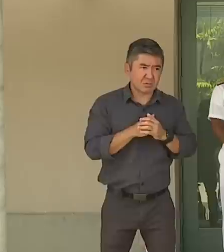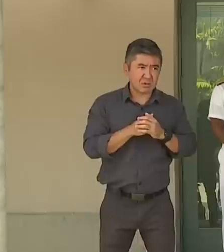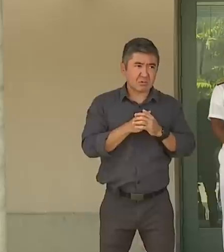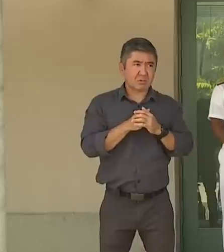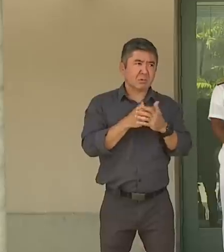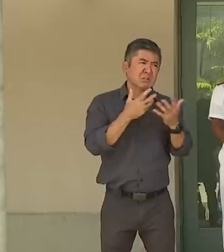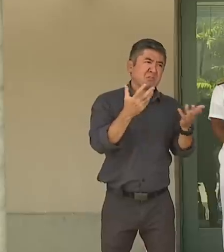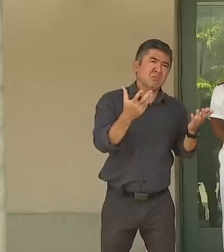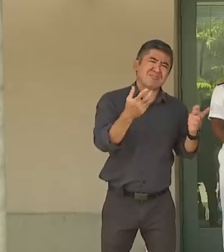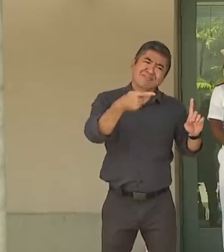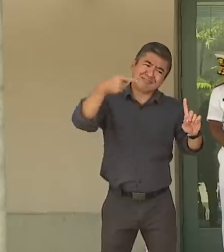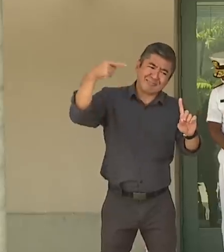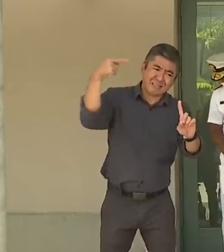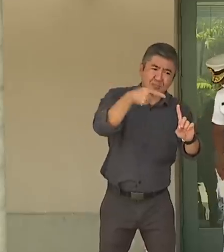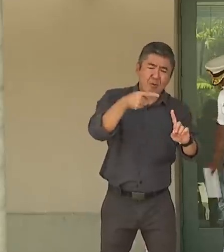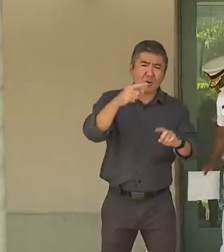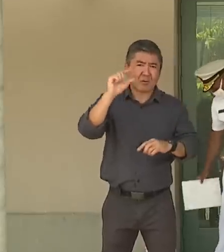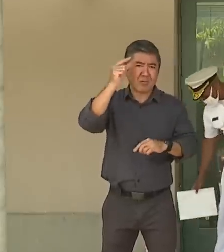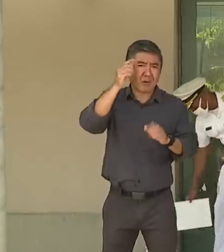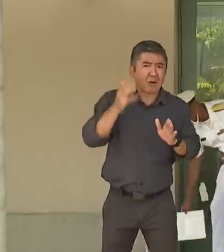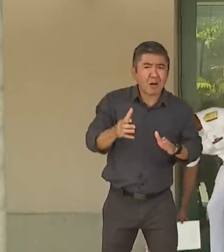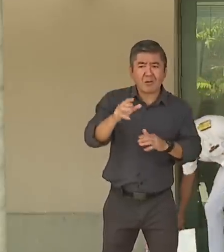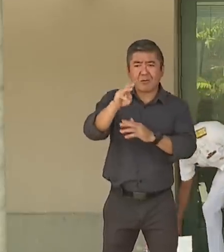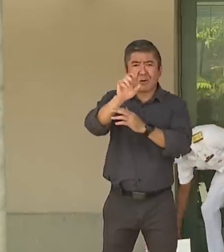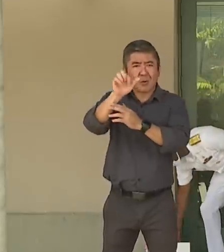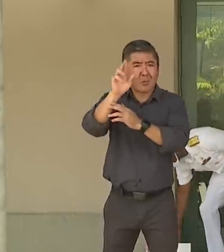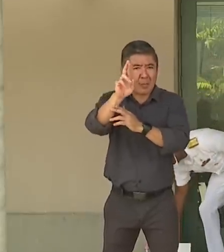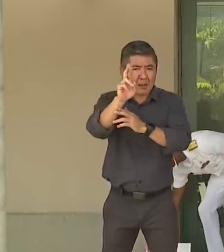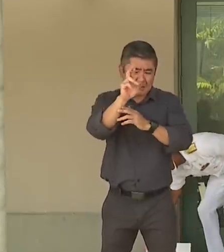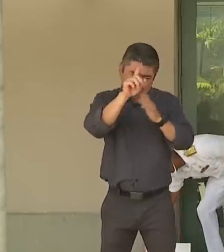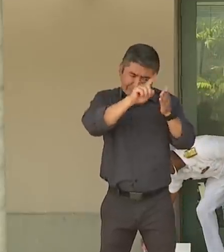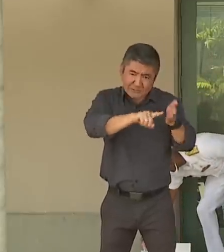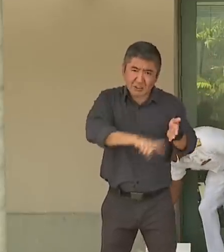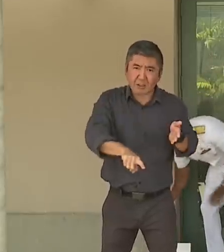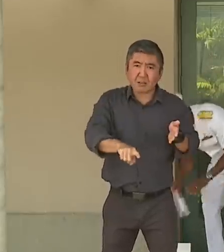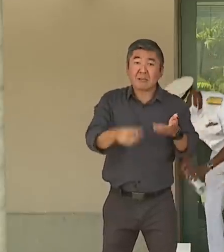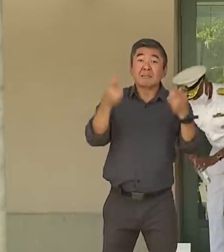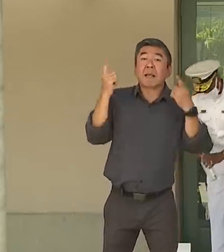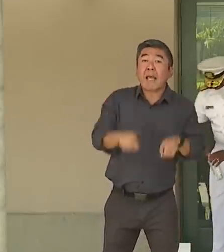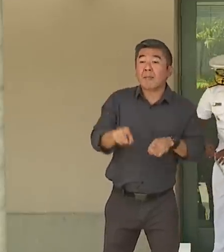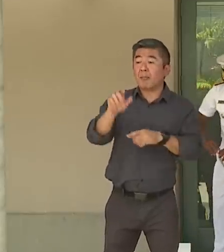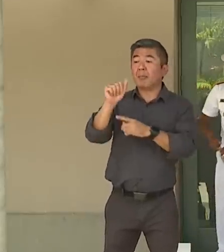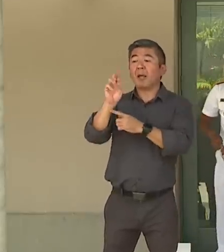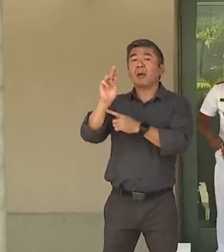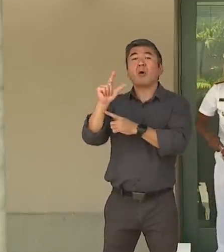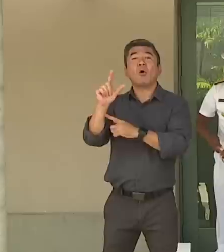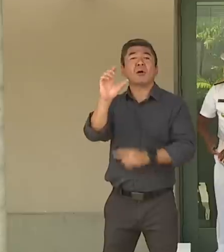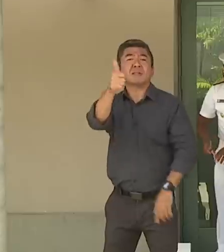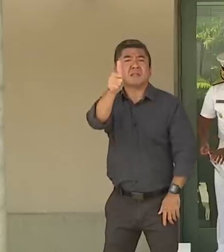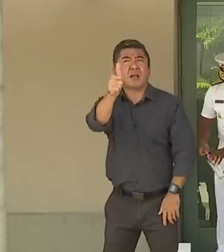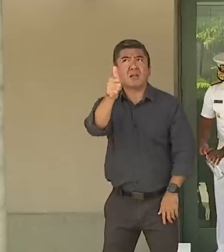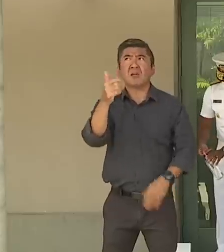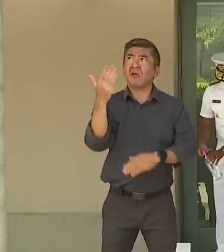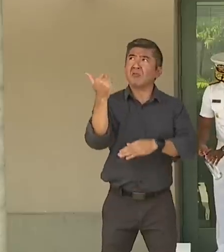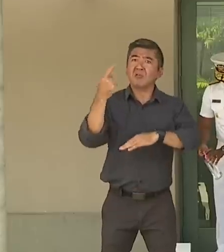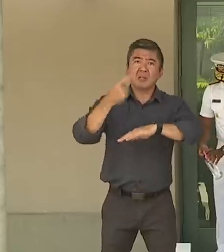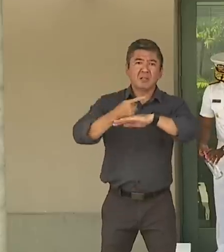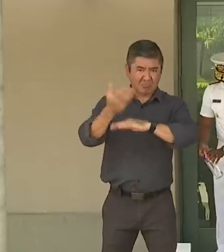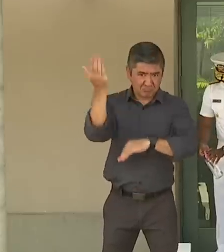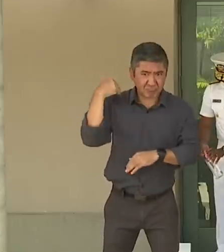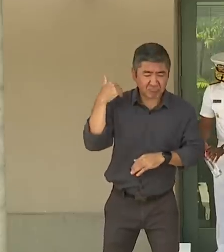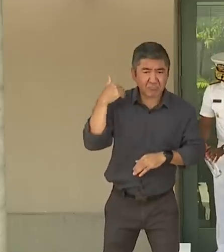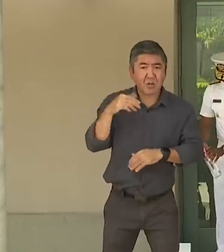many ways tell the whole story of what the governor and the mayor have been looking at. On August 10th, just 15 days ago, we had